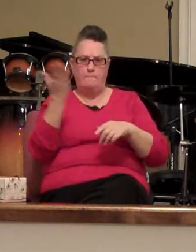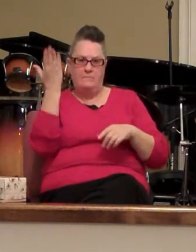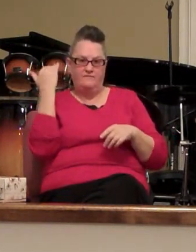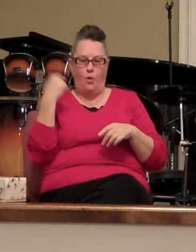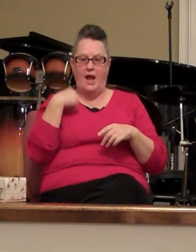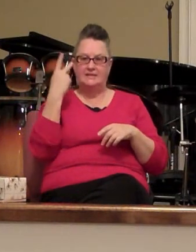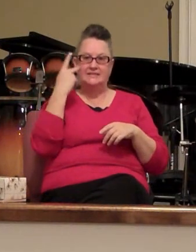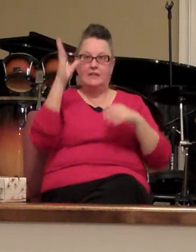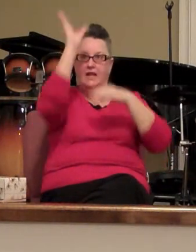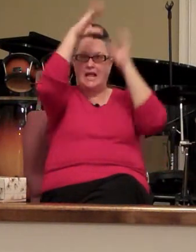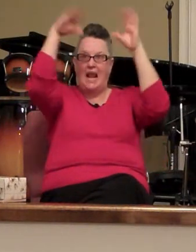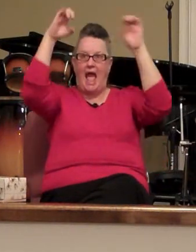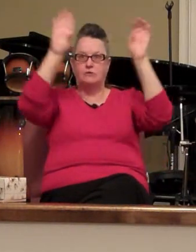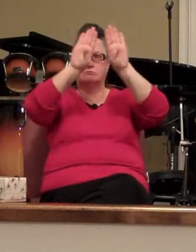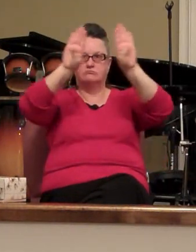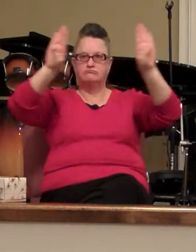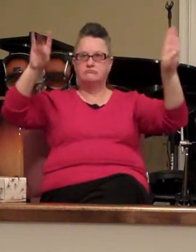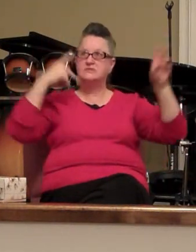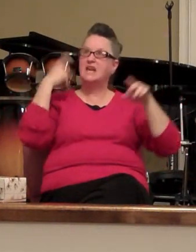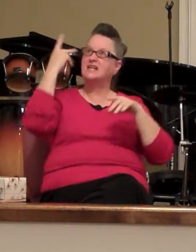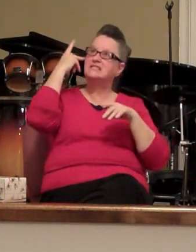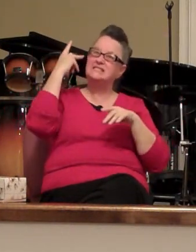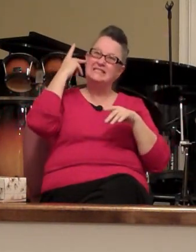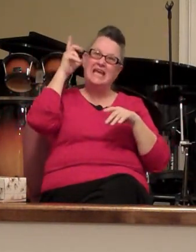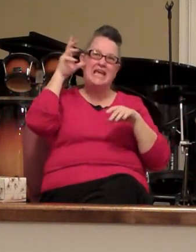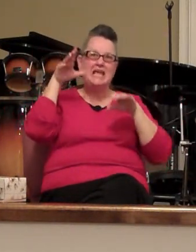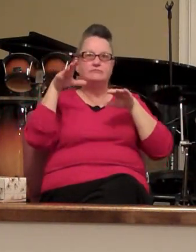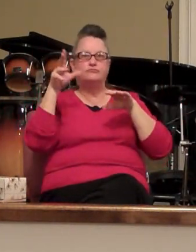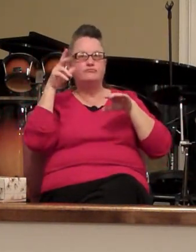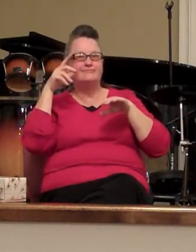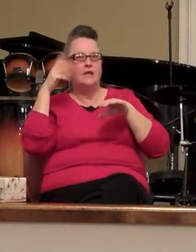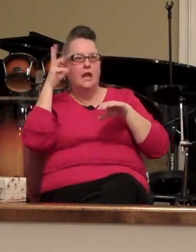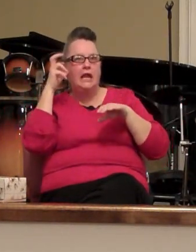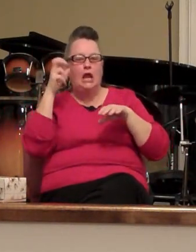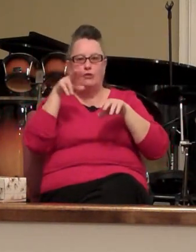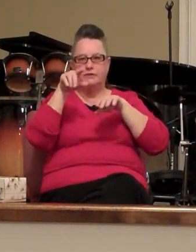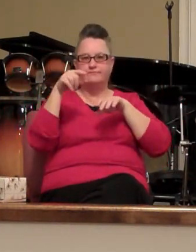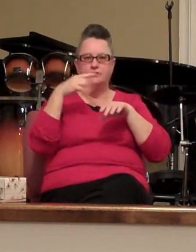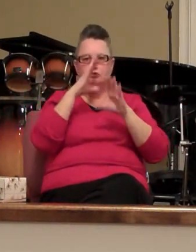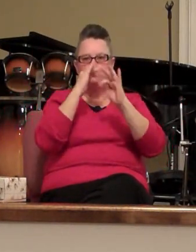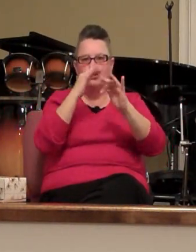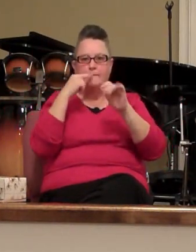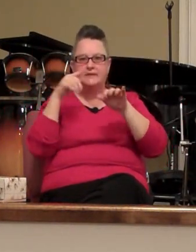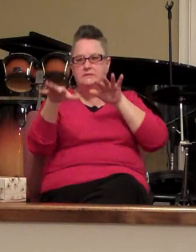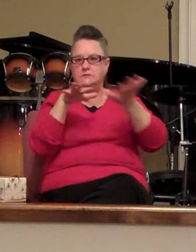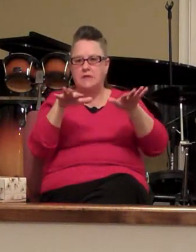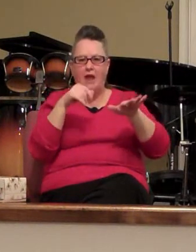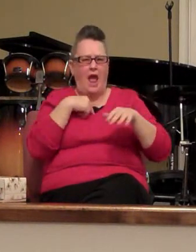clouds split and I hear the trumpet sound brother I don't want that to be a fearful day